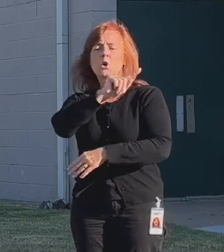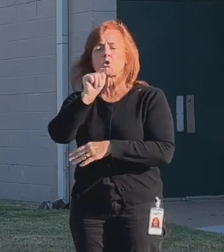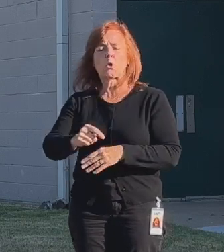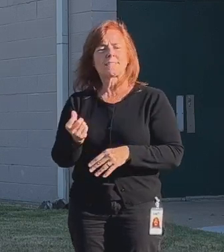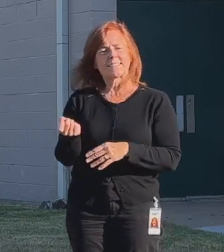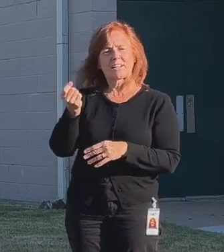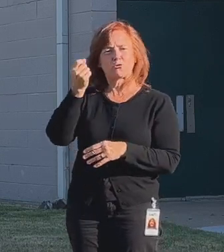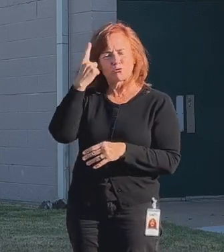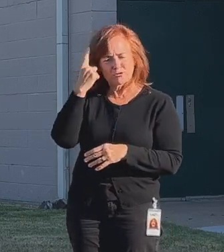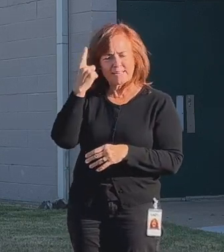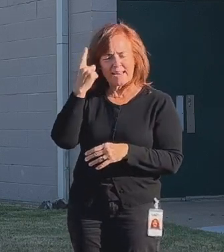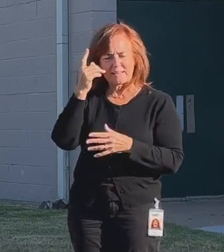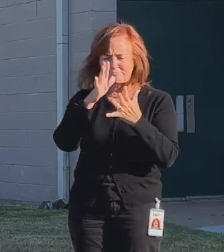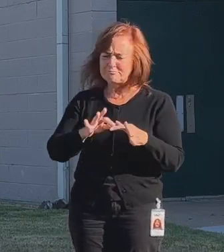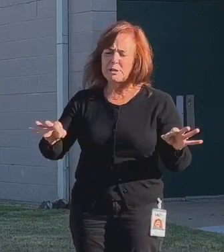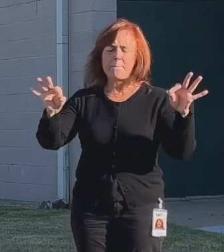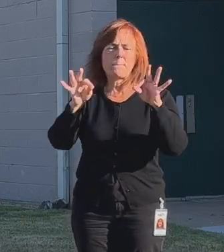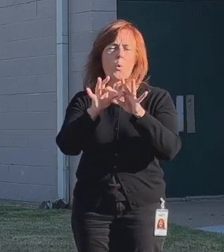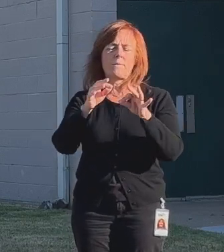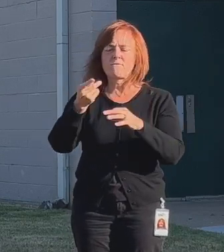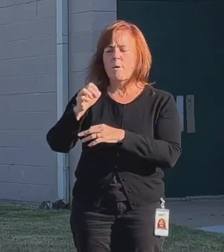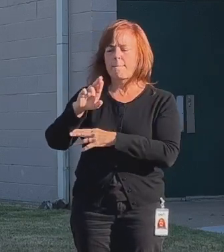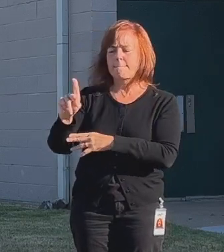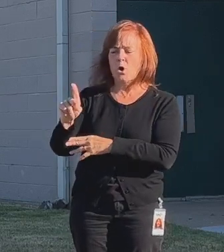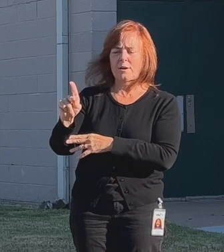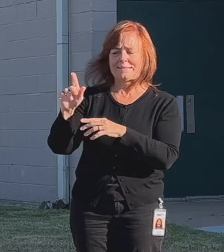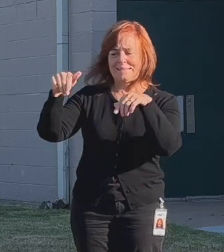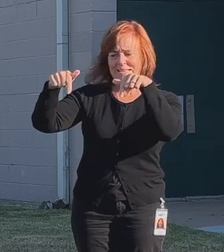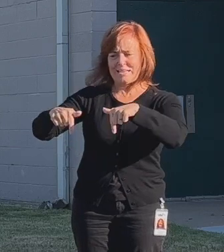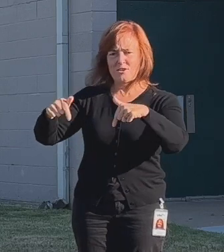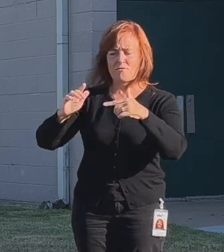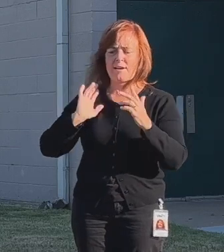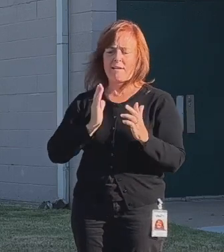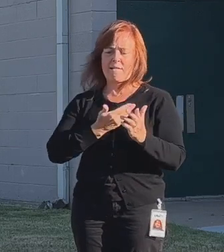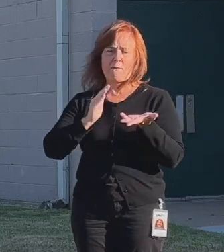understand the importance of parks in our community.